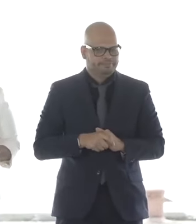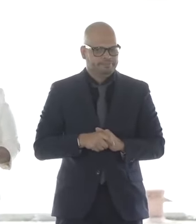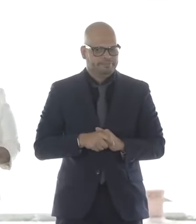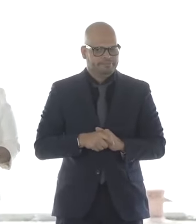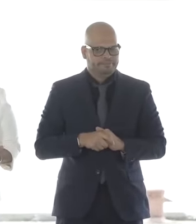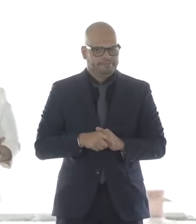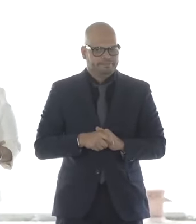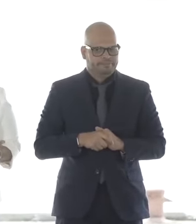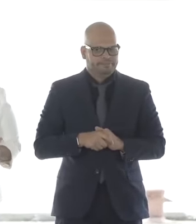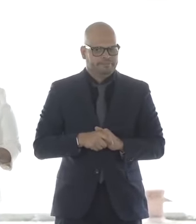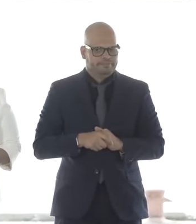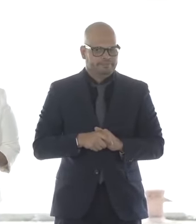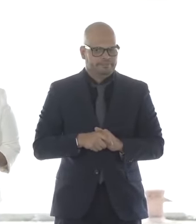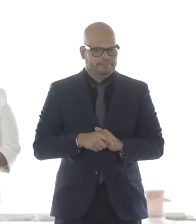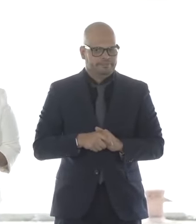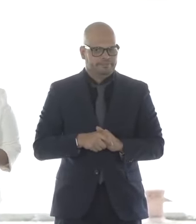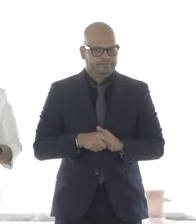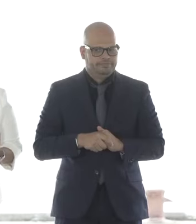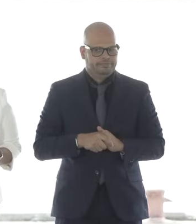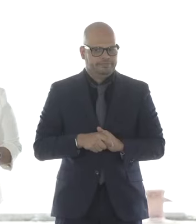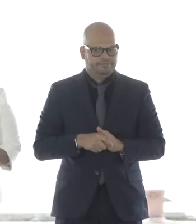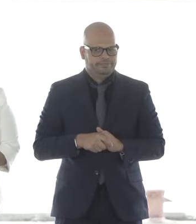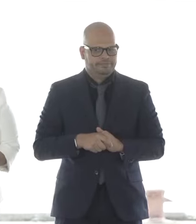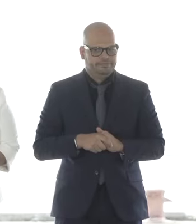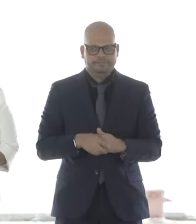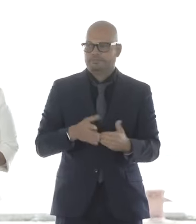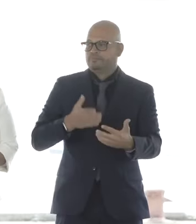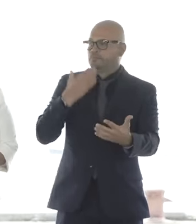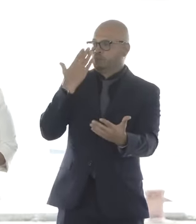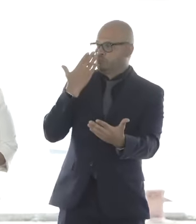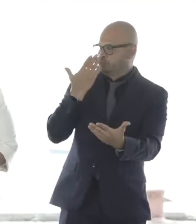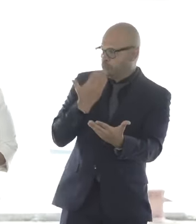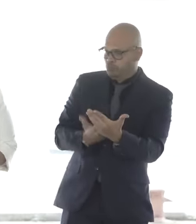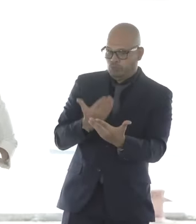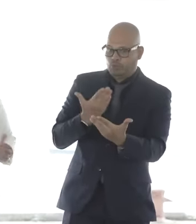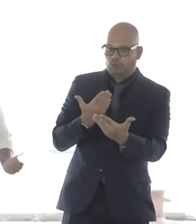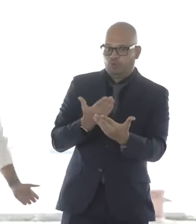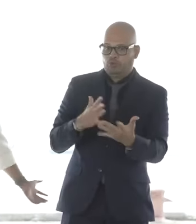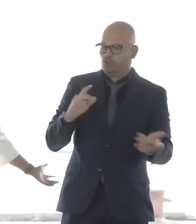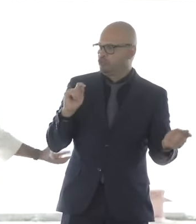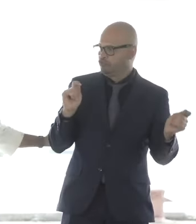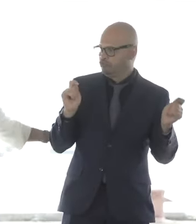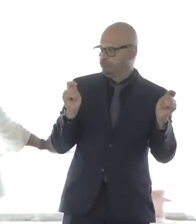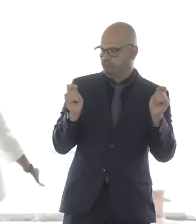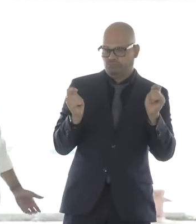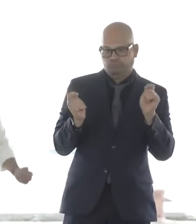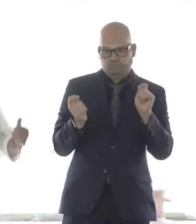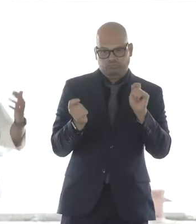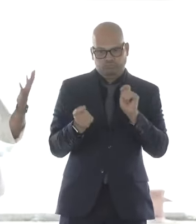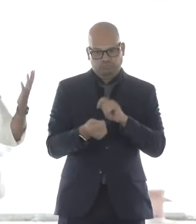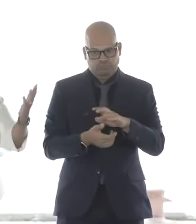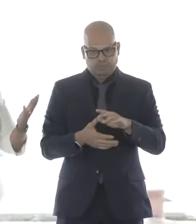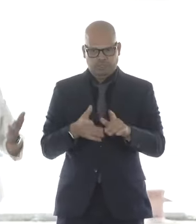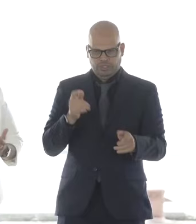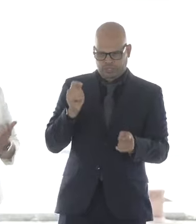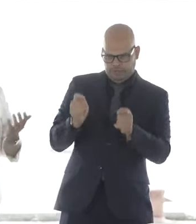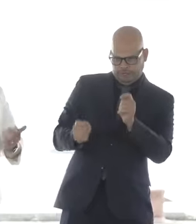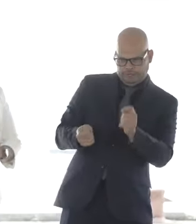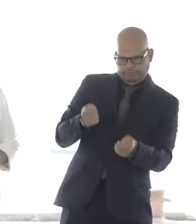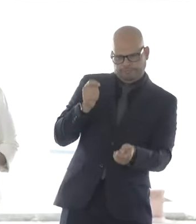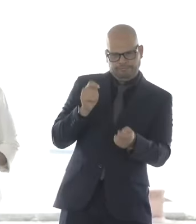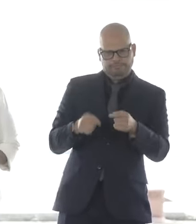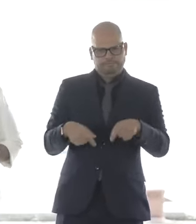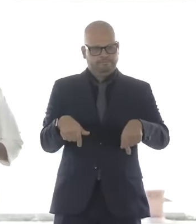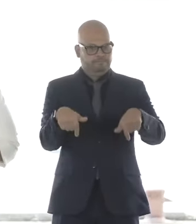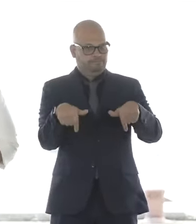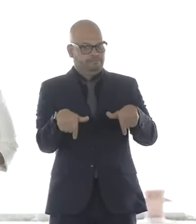And it's a nod to that we can do hard stuff. We can transform historic ports. This same port welcomes cruise ships that support our tourism industry.